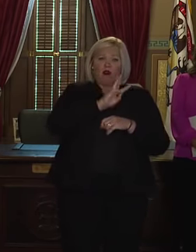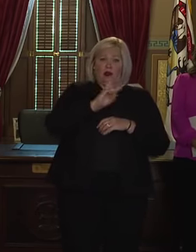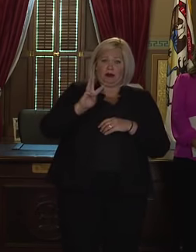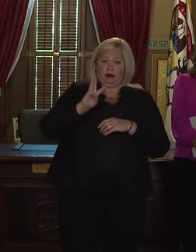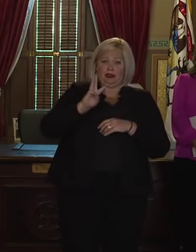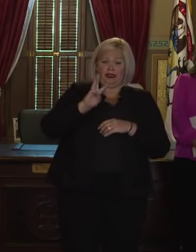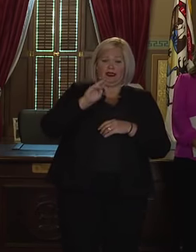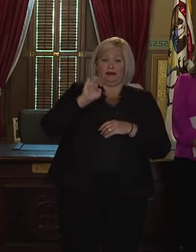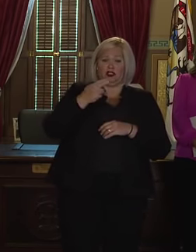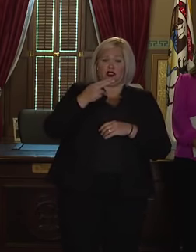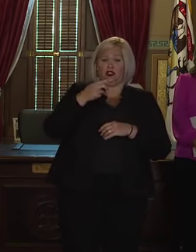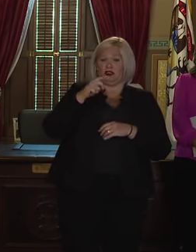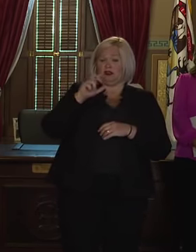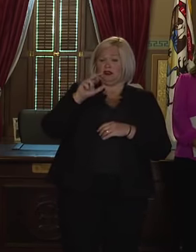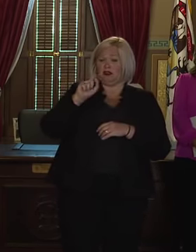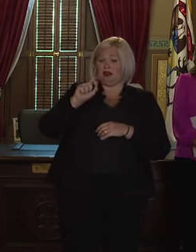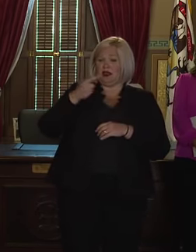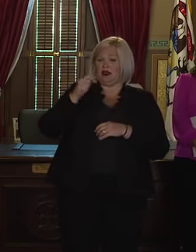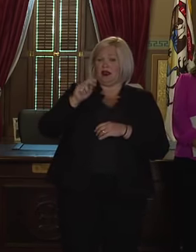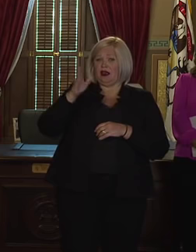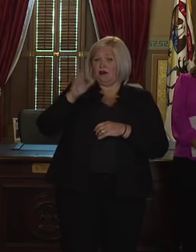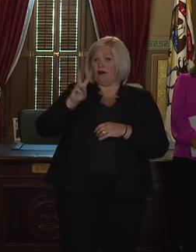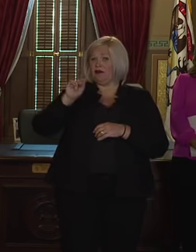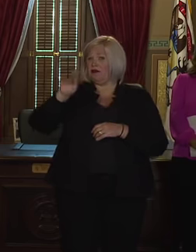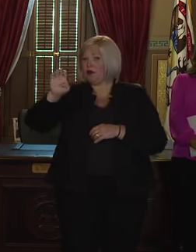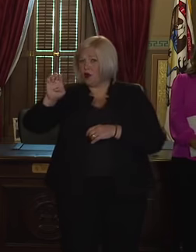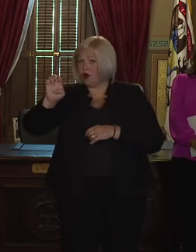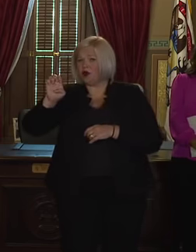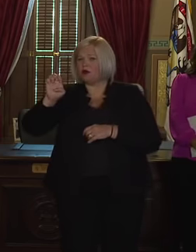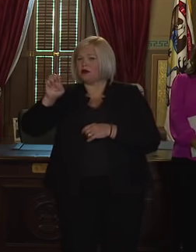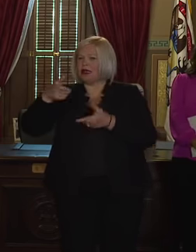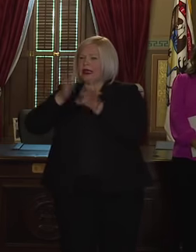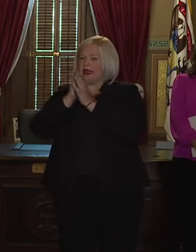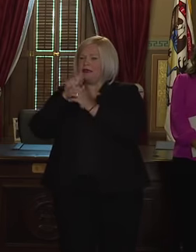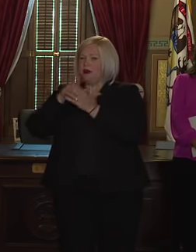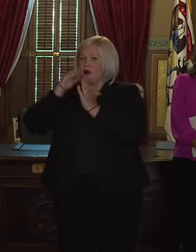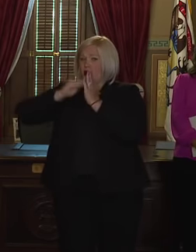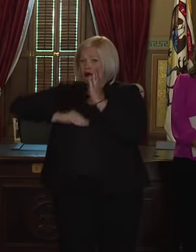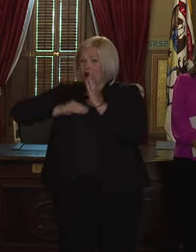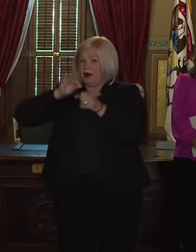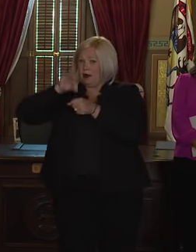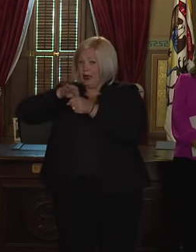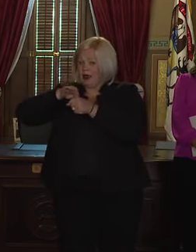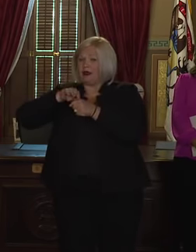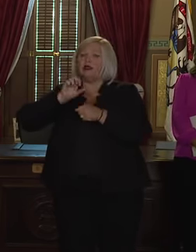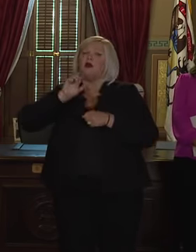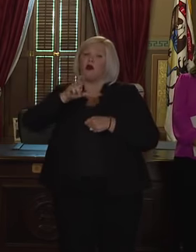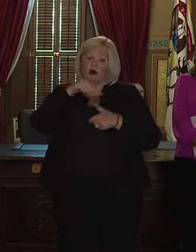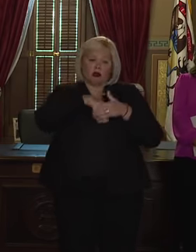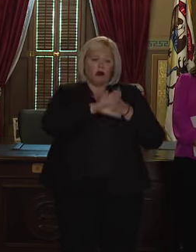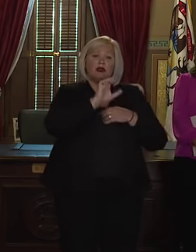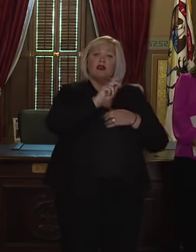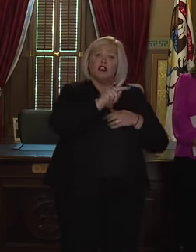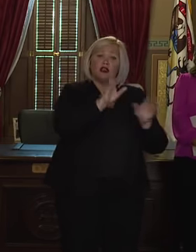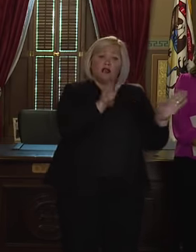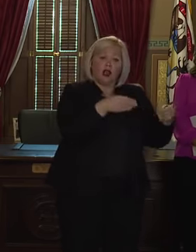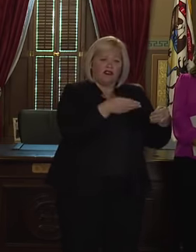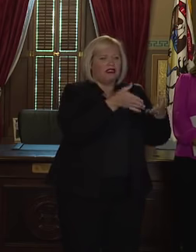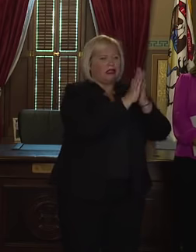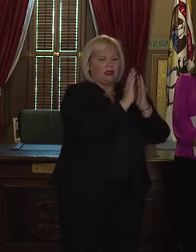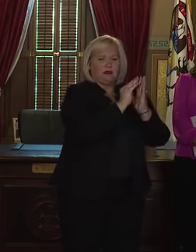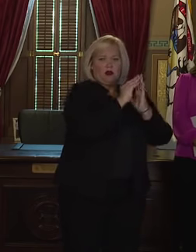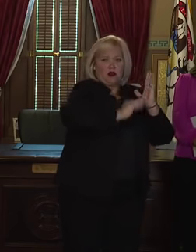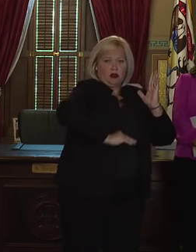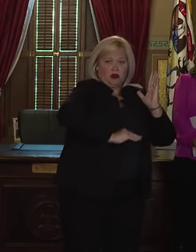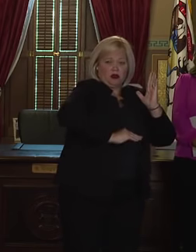slash vote, or by going to your clerk's office and requesting your ballot there. You can vote from home and return your ballot one